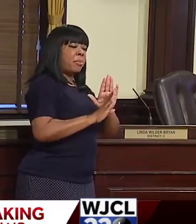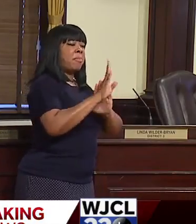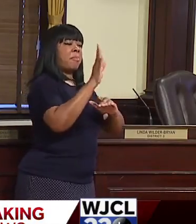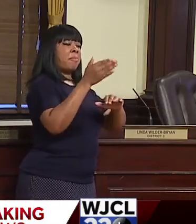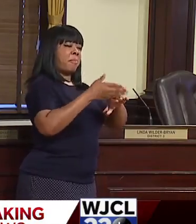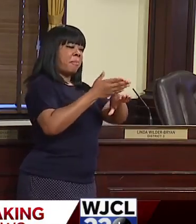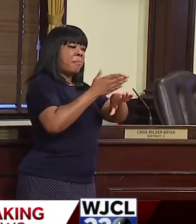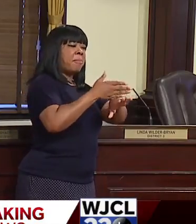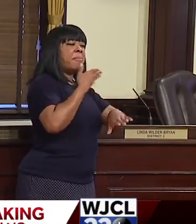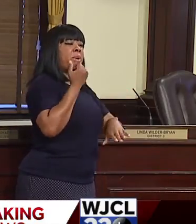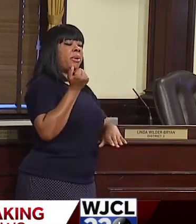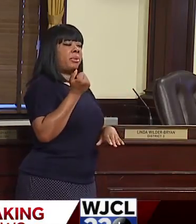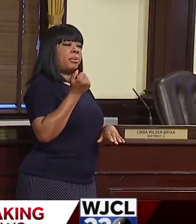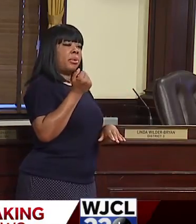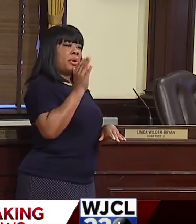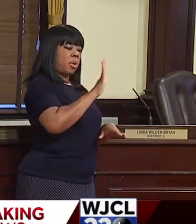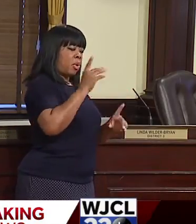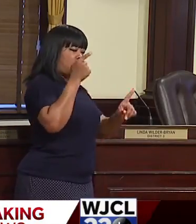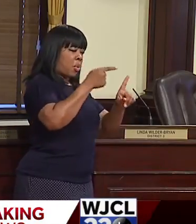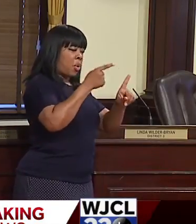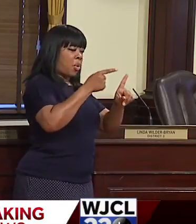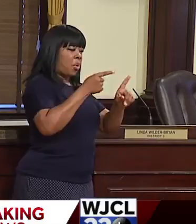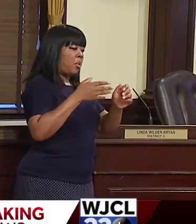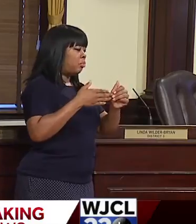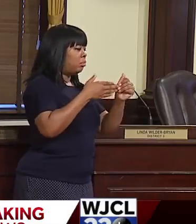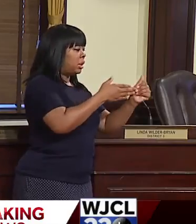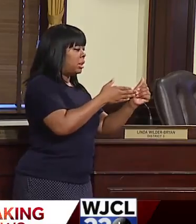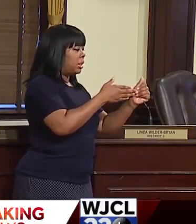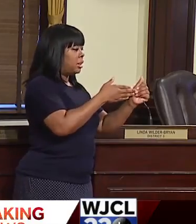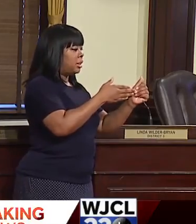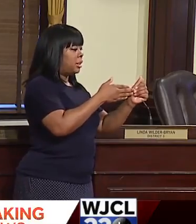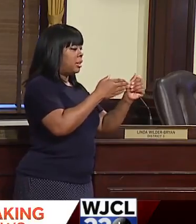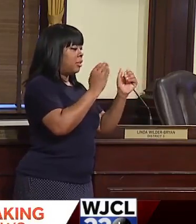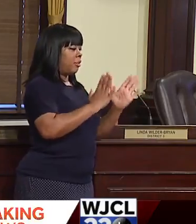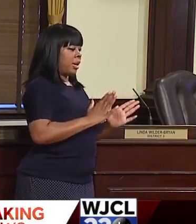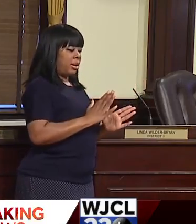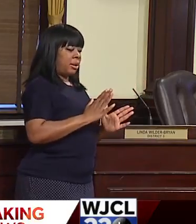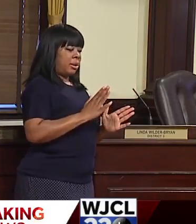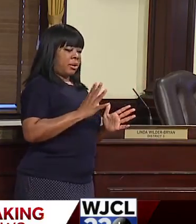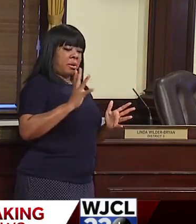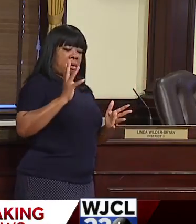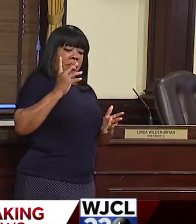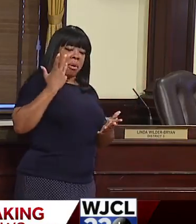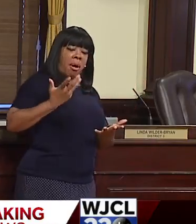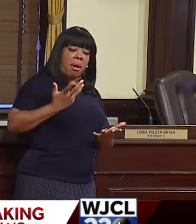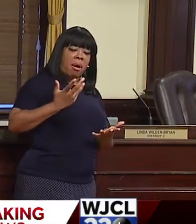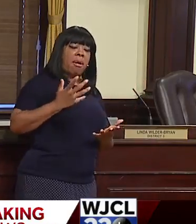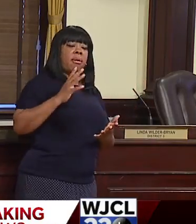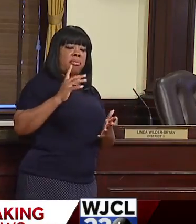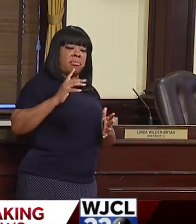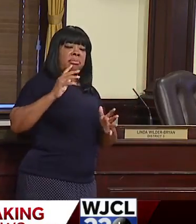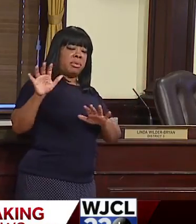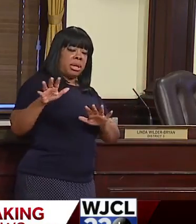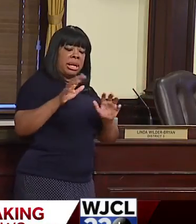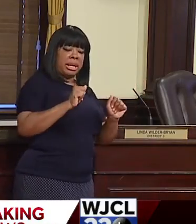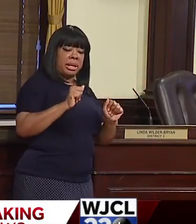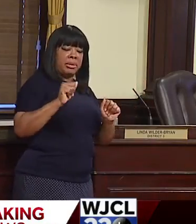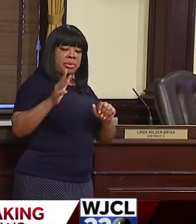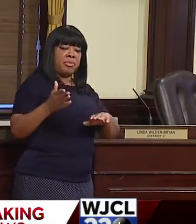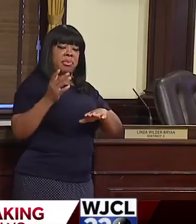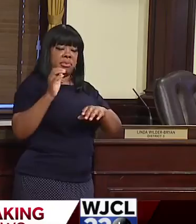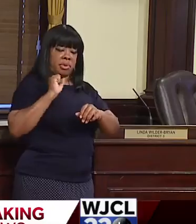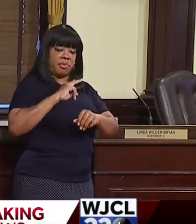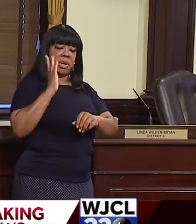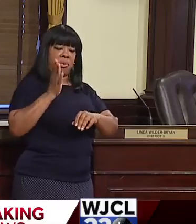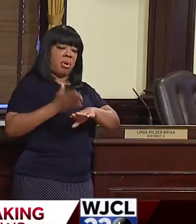be dedicated to leaving Savannah better than a thousand. Um, and so my question, you know,